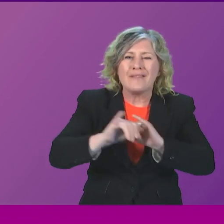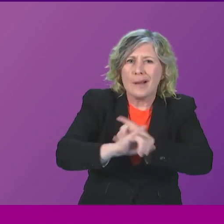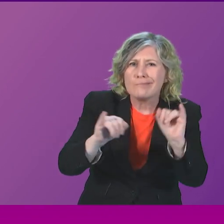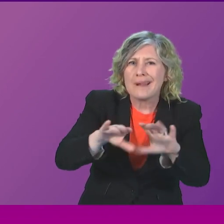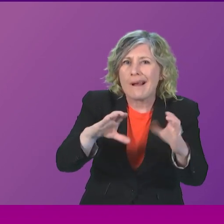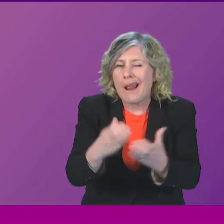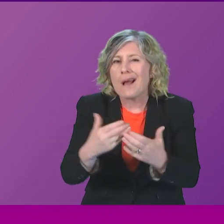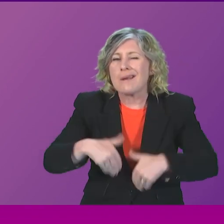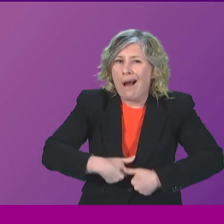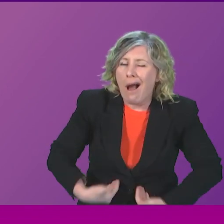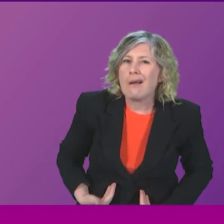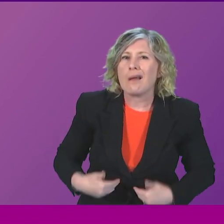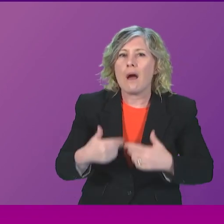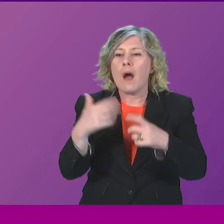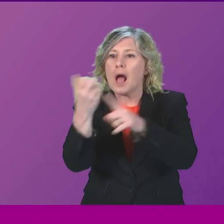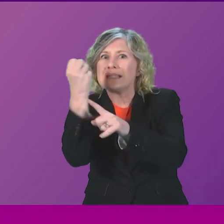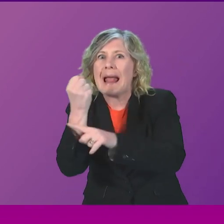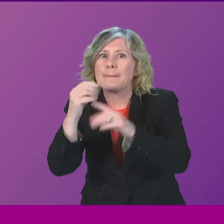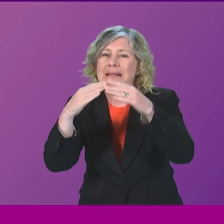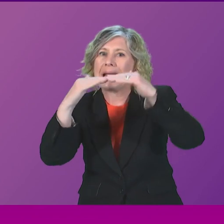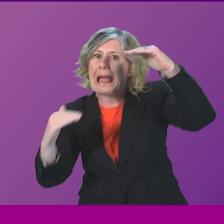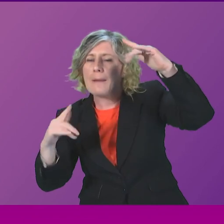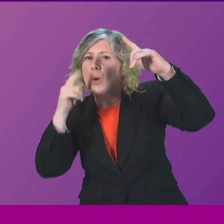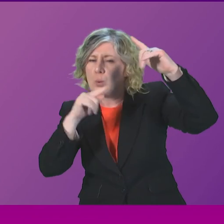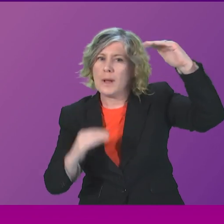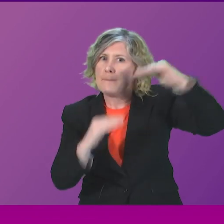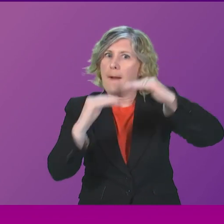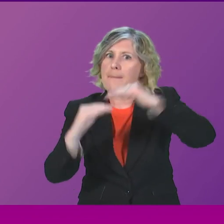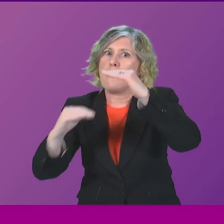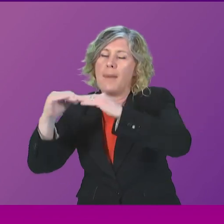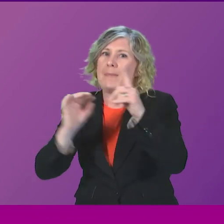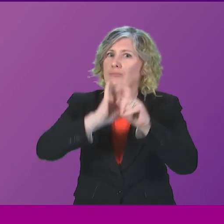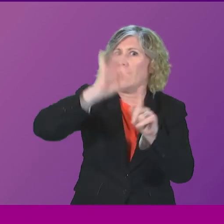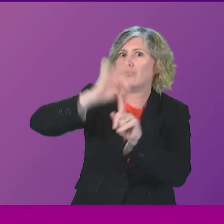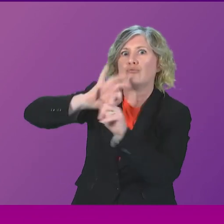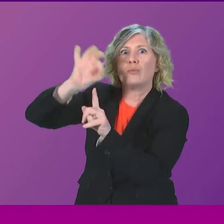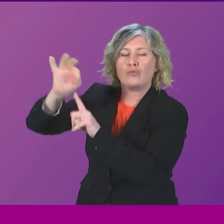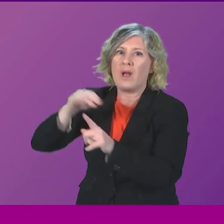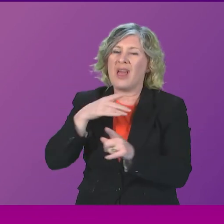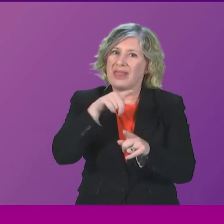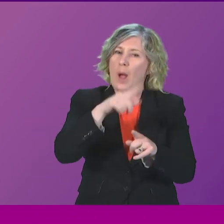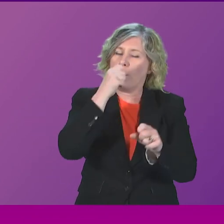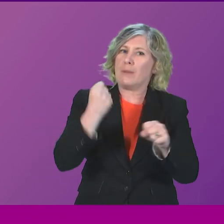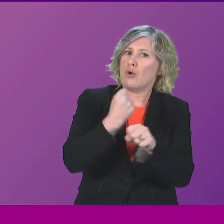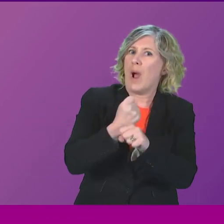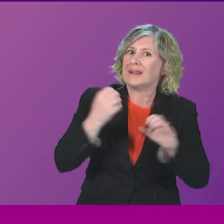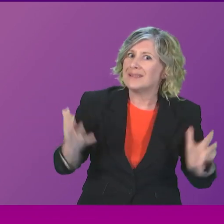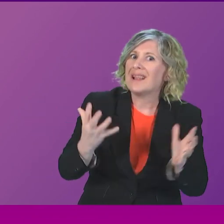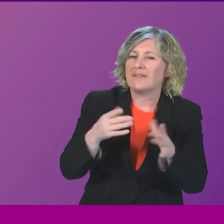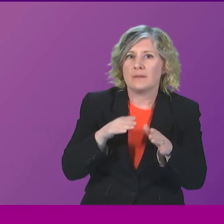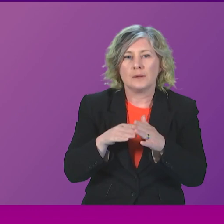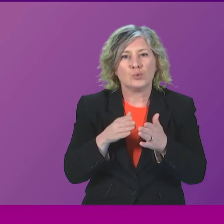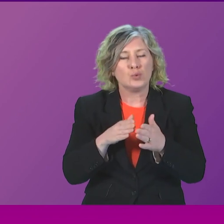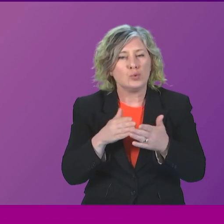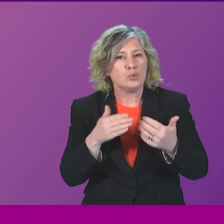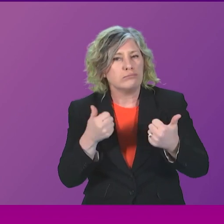poor mental and physical health, and that that kind of intervention would be a proactive step in tackling real issues that have not been efficiently